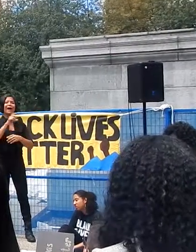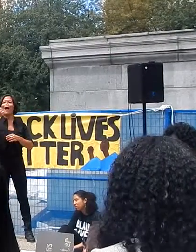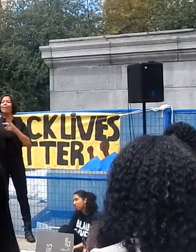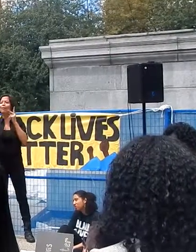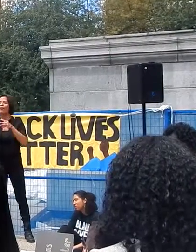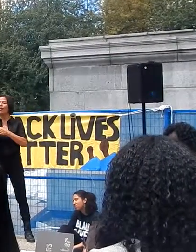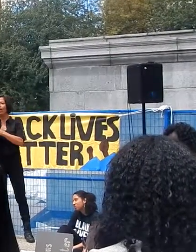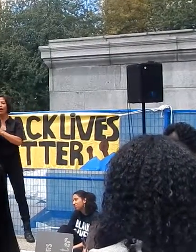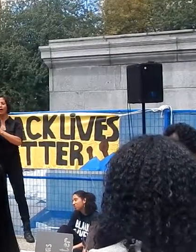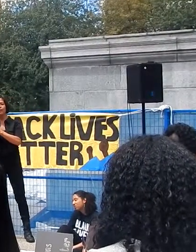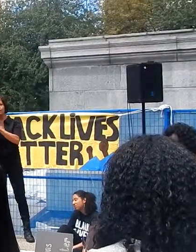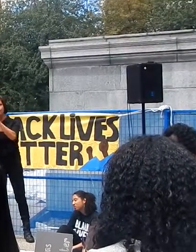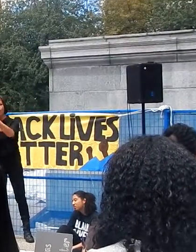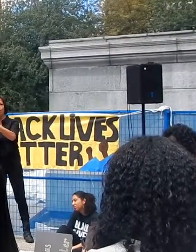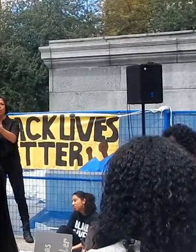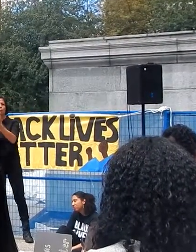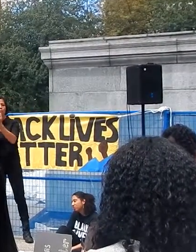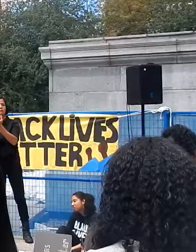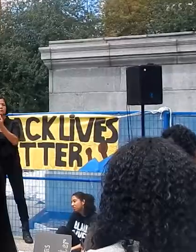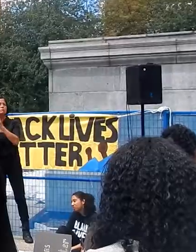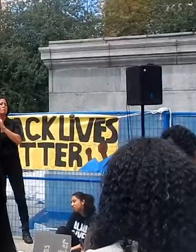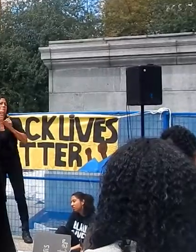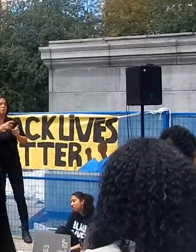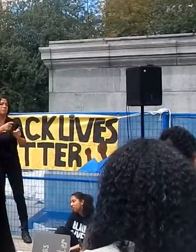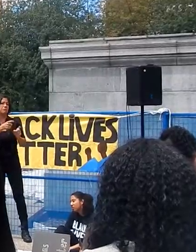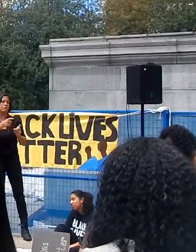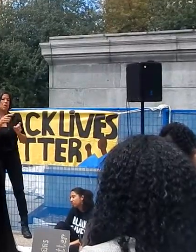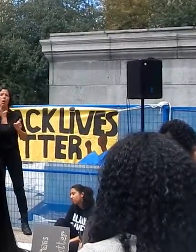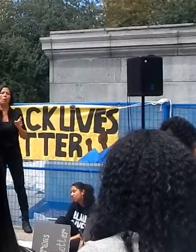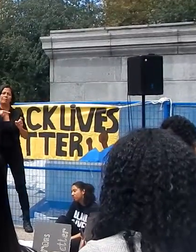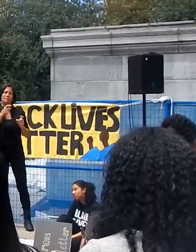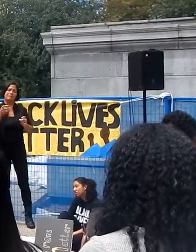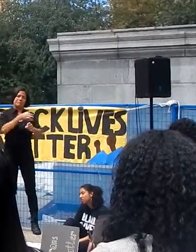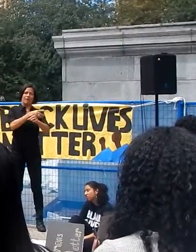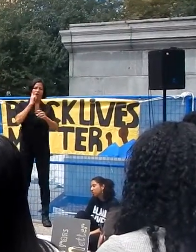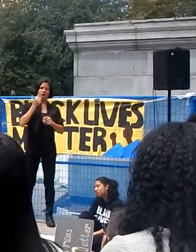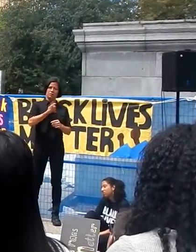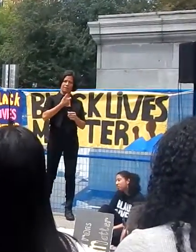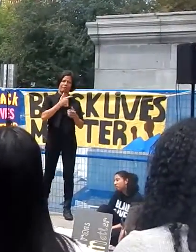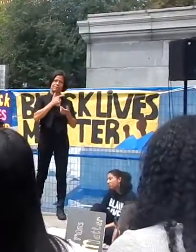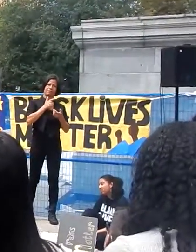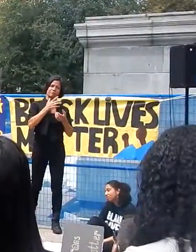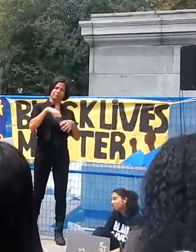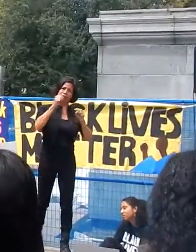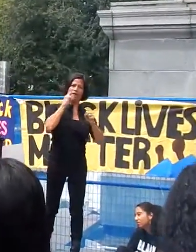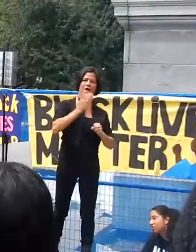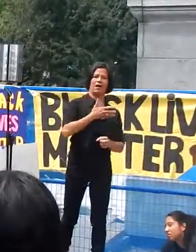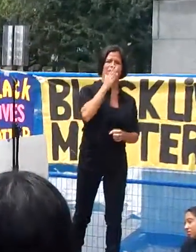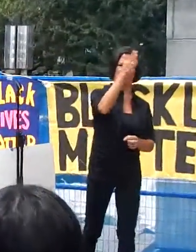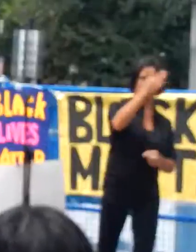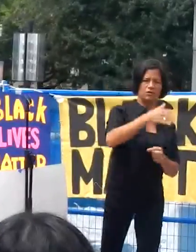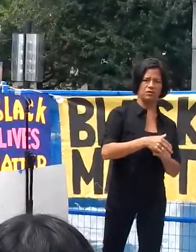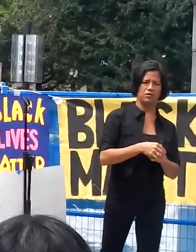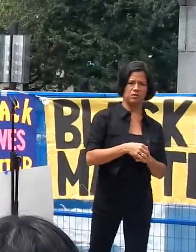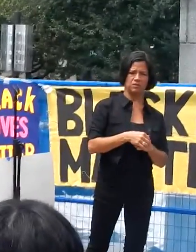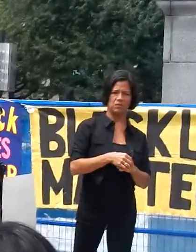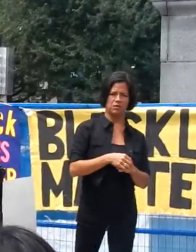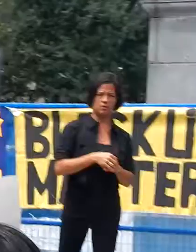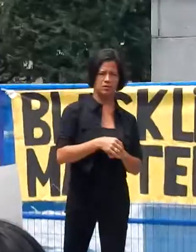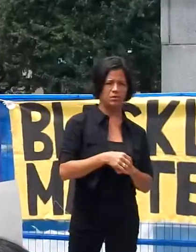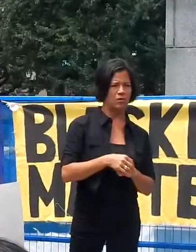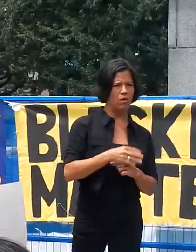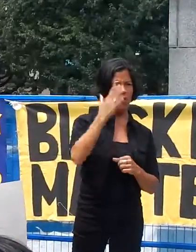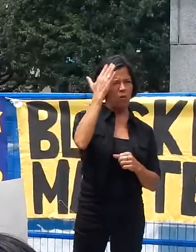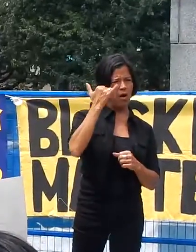only leads to this possible future. Why are our people being haunted and killed every 28